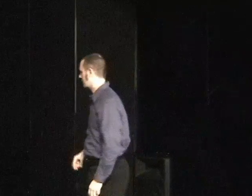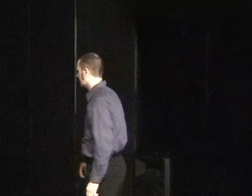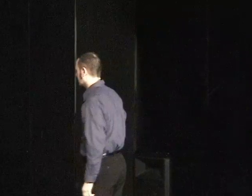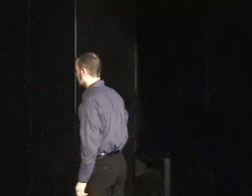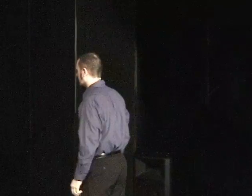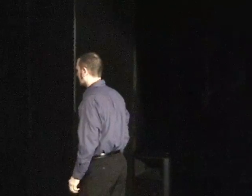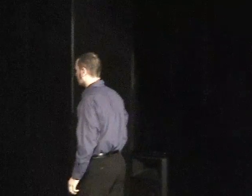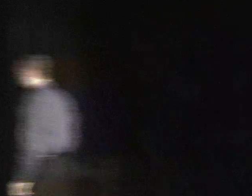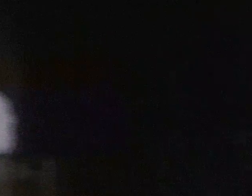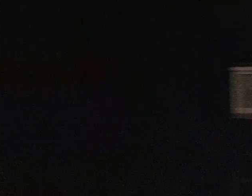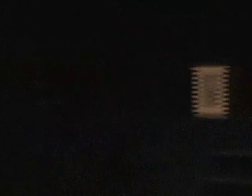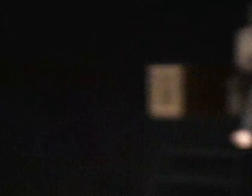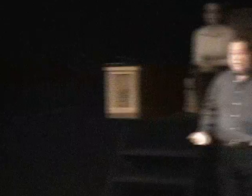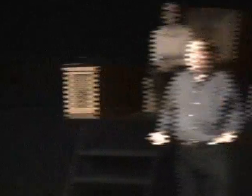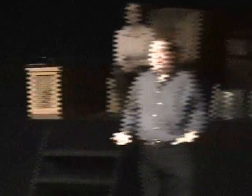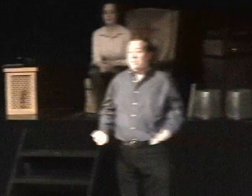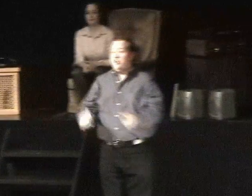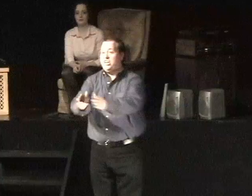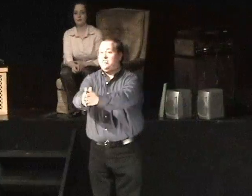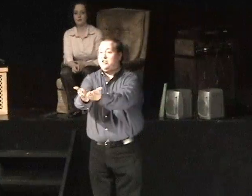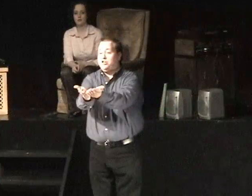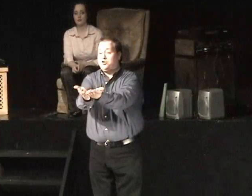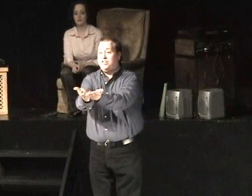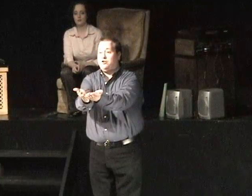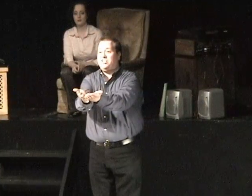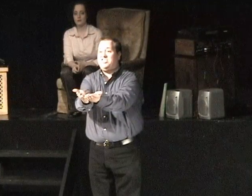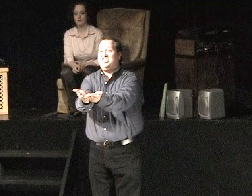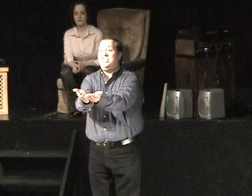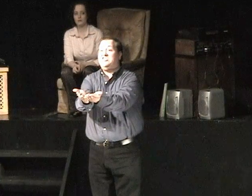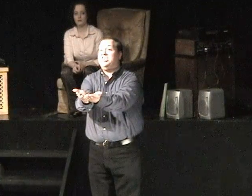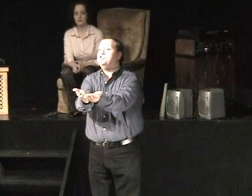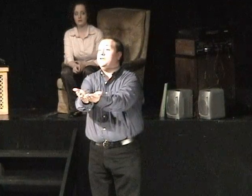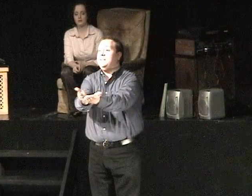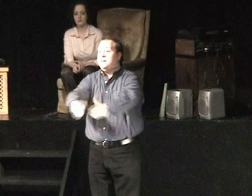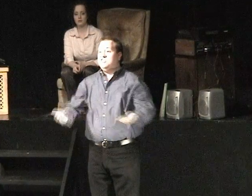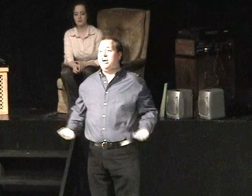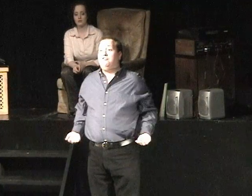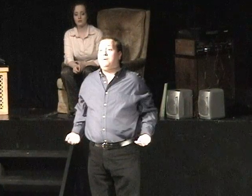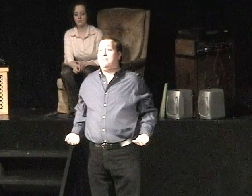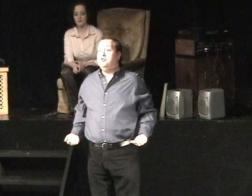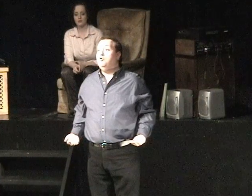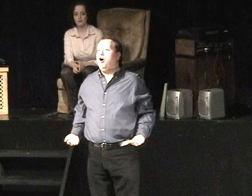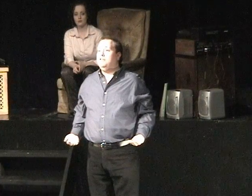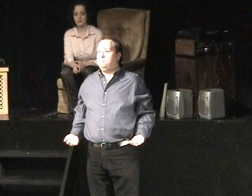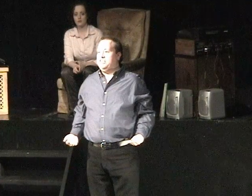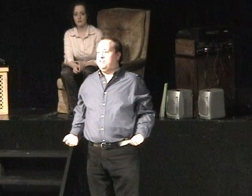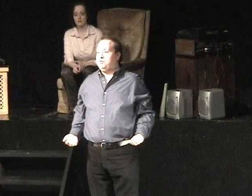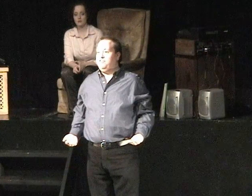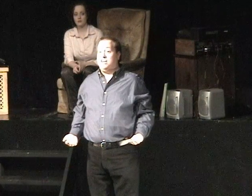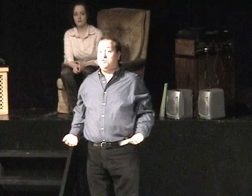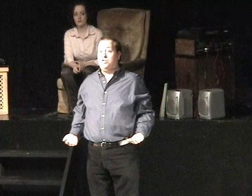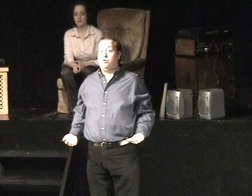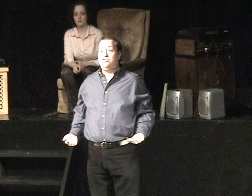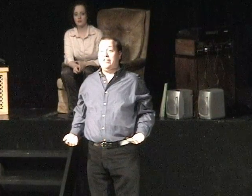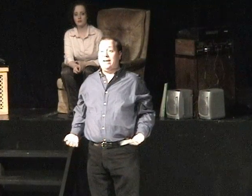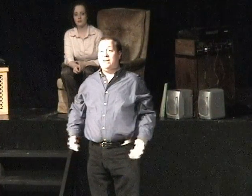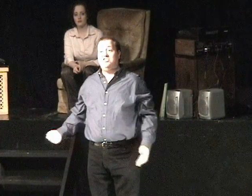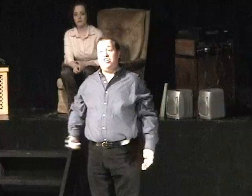The word high began to appear with greater regularity and literature in the early 16th century. Self became a new all-erasing prefix, with words like self